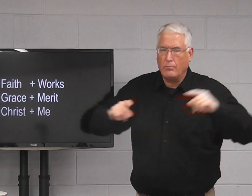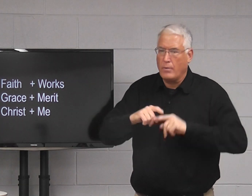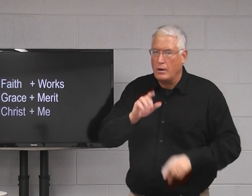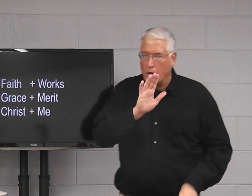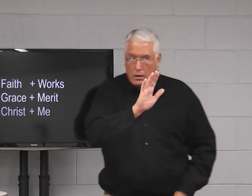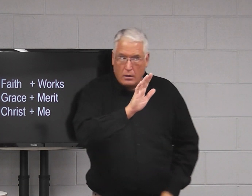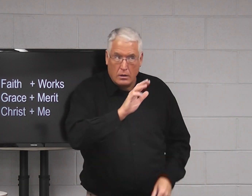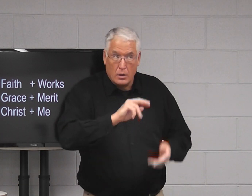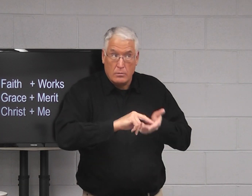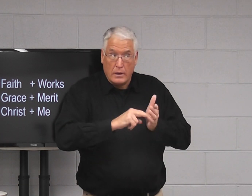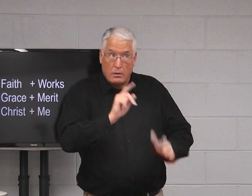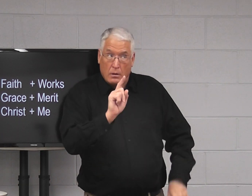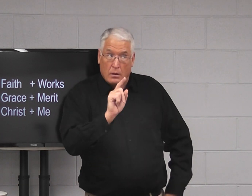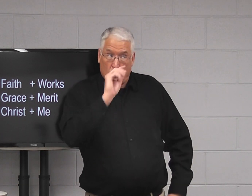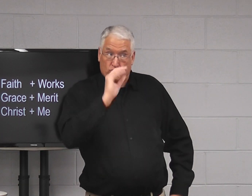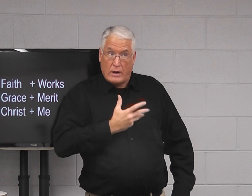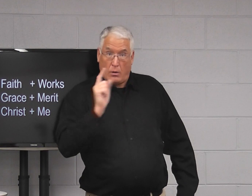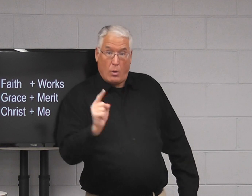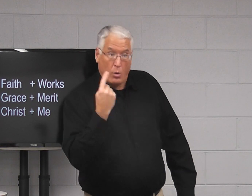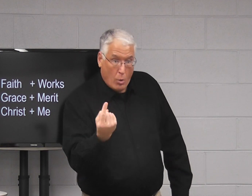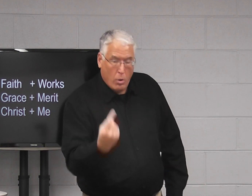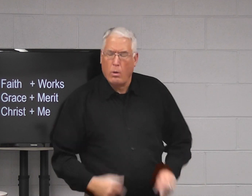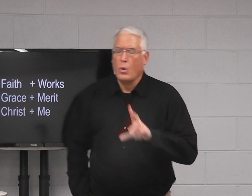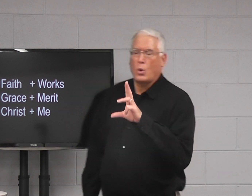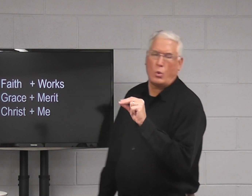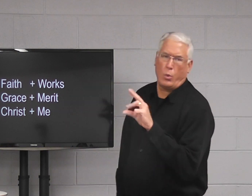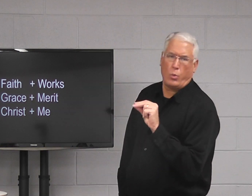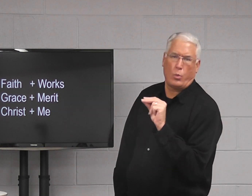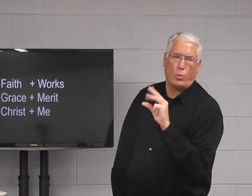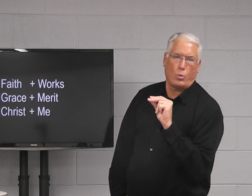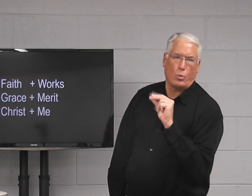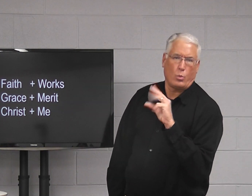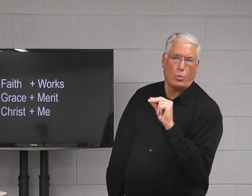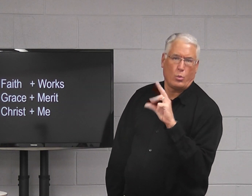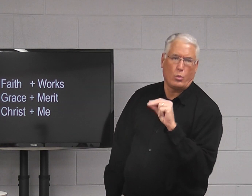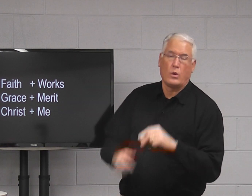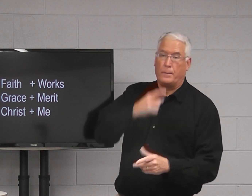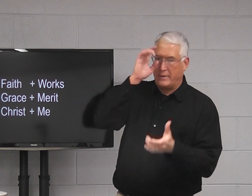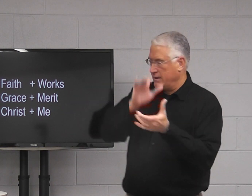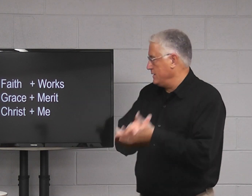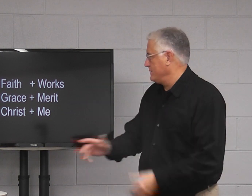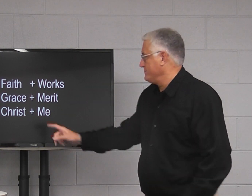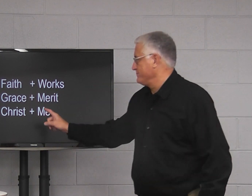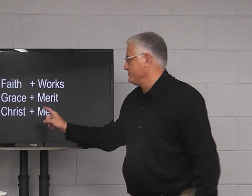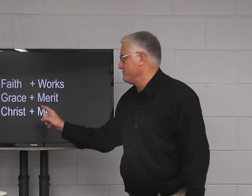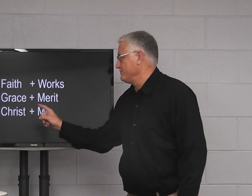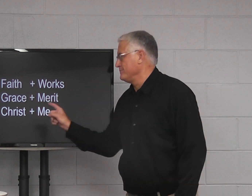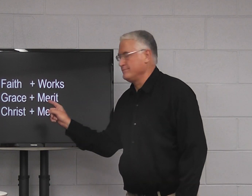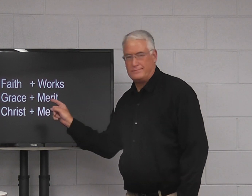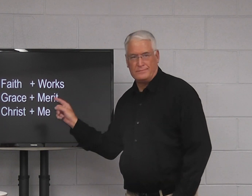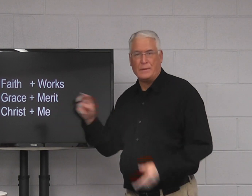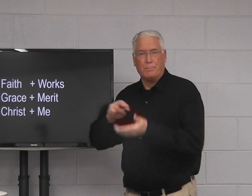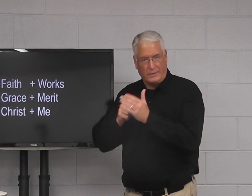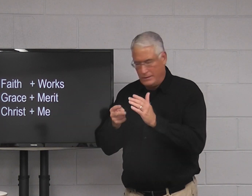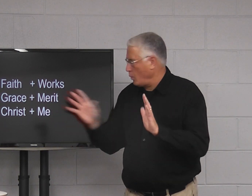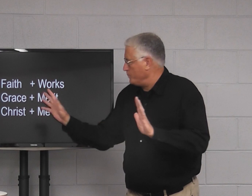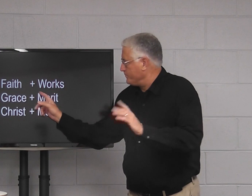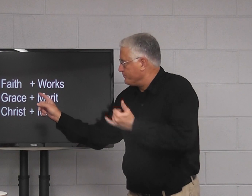yes. But grace alone, oh, no, uh-uh. They believe that it requires